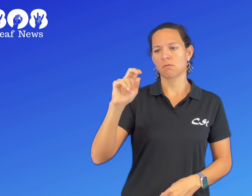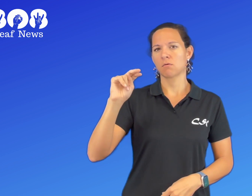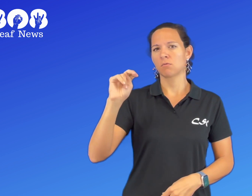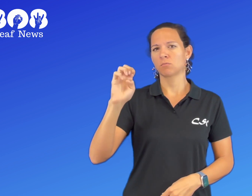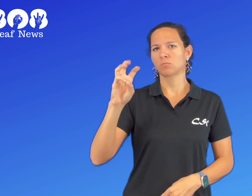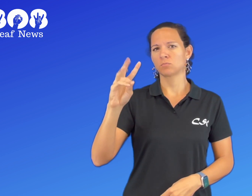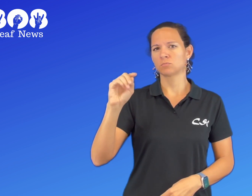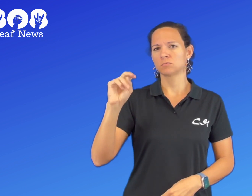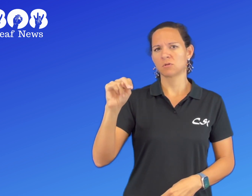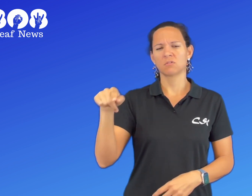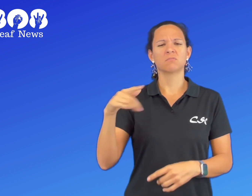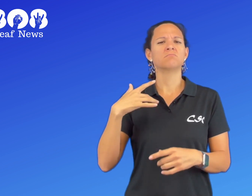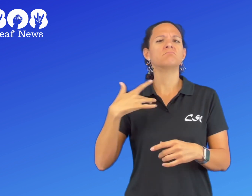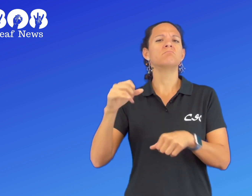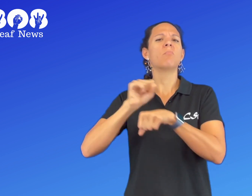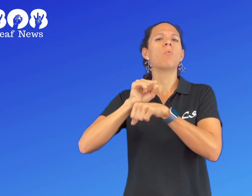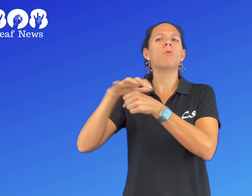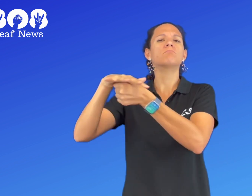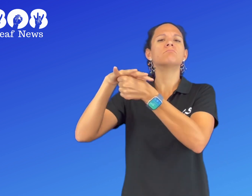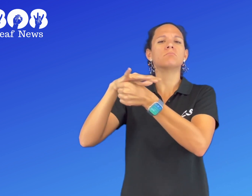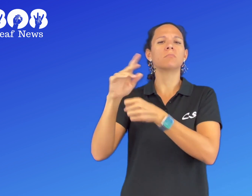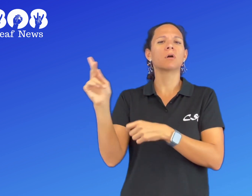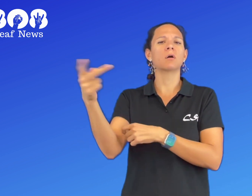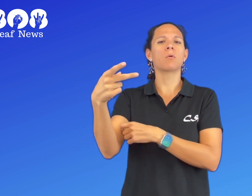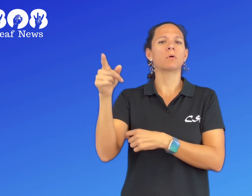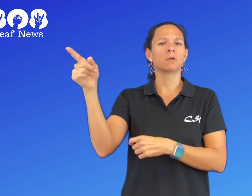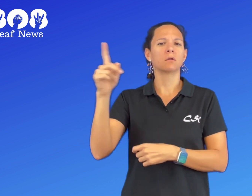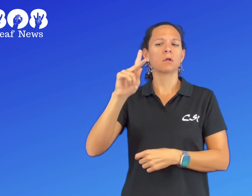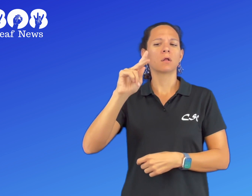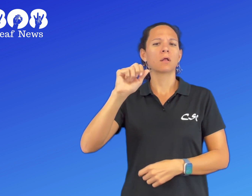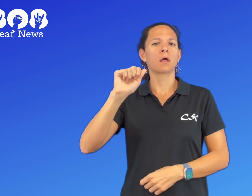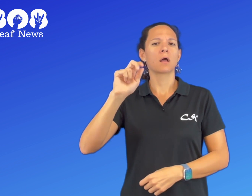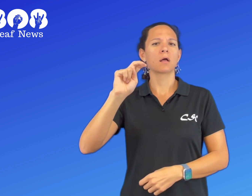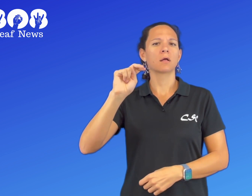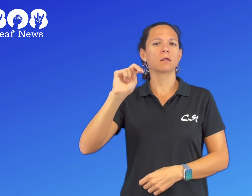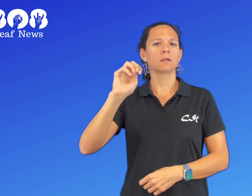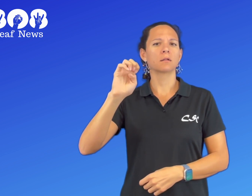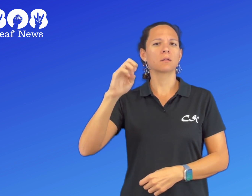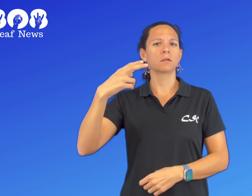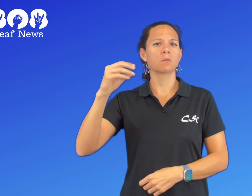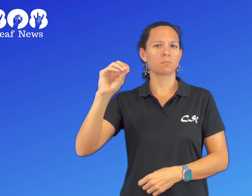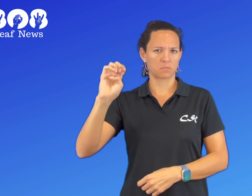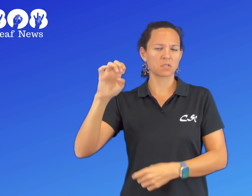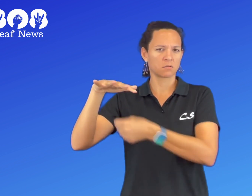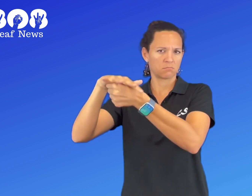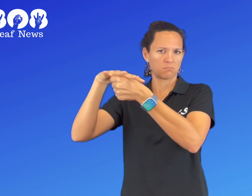Nakia Newton. He is assigned to the Kaneohe area and